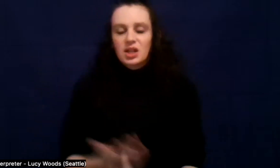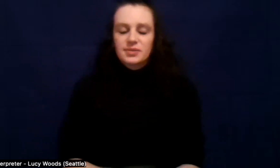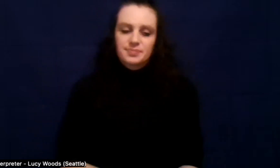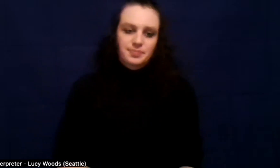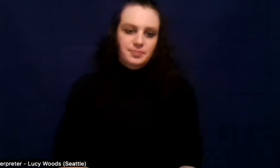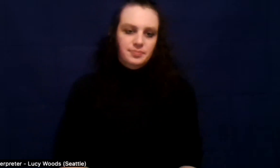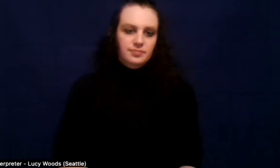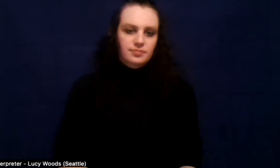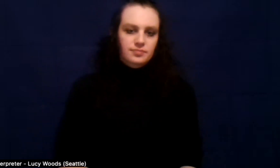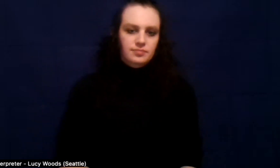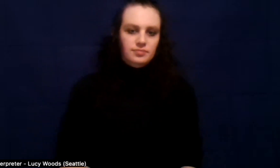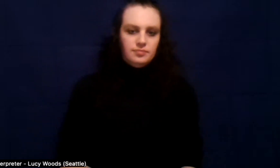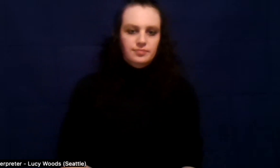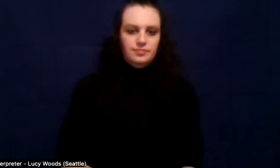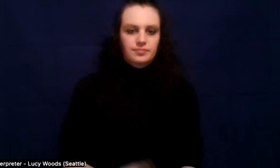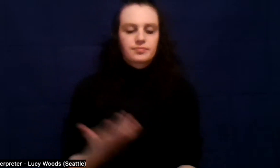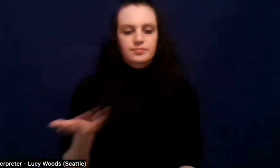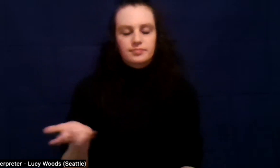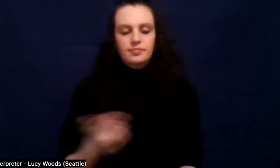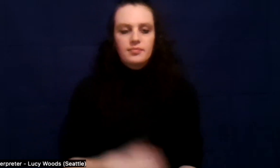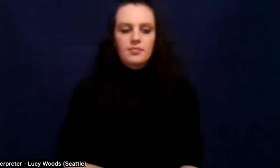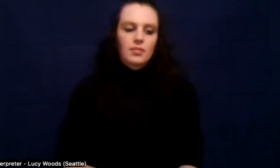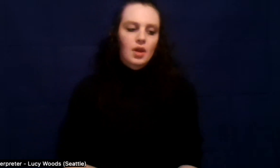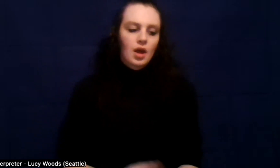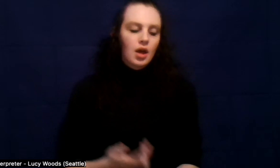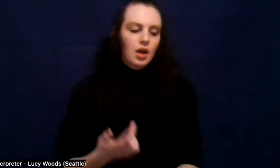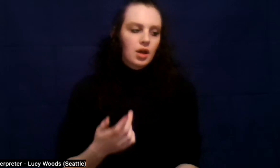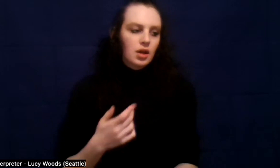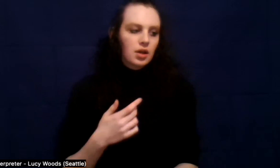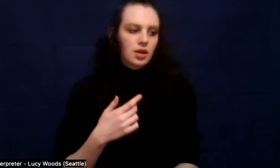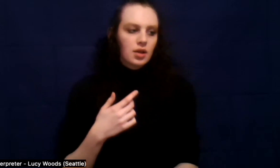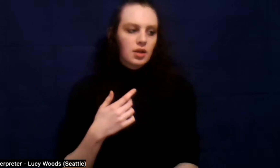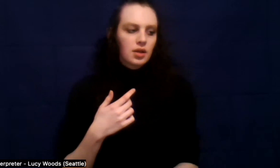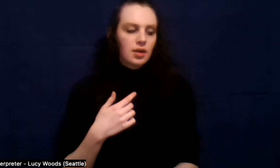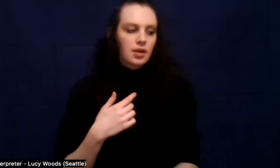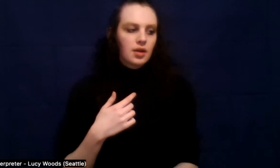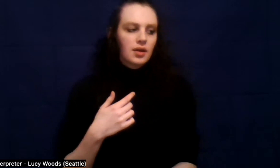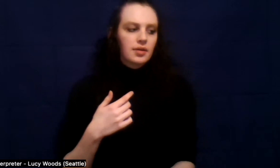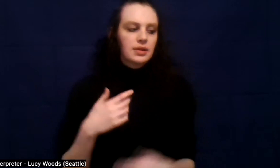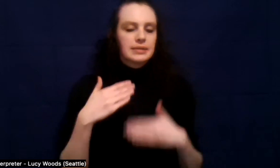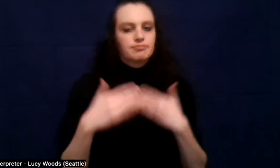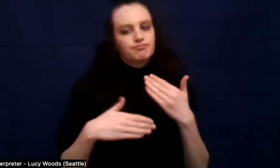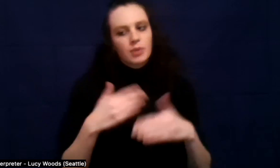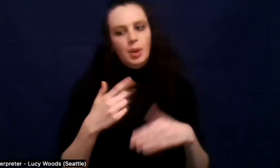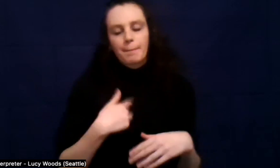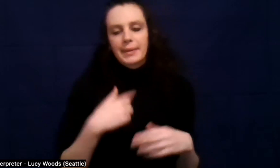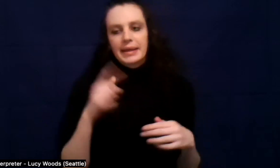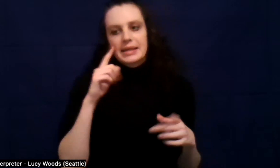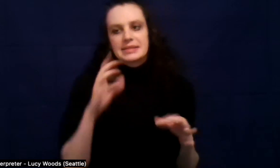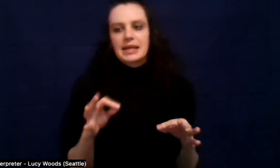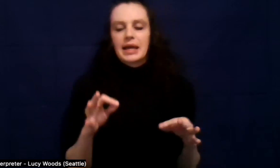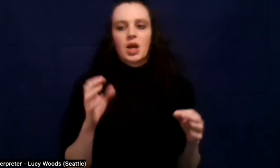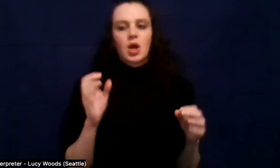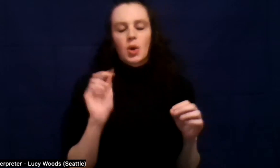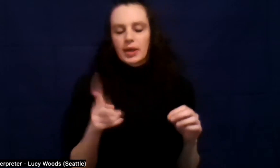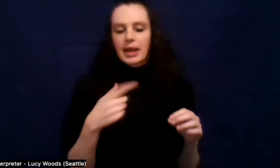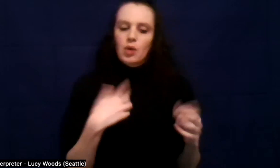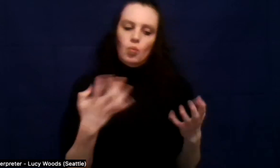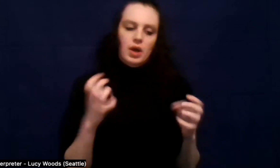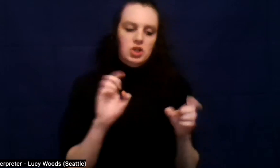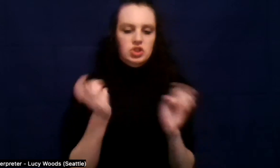over myself enough to say enough is enough, um, I walked into my first meeting and